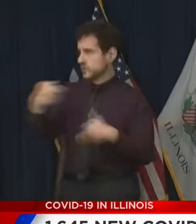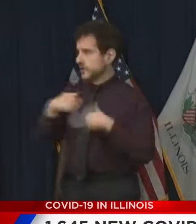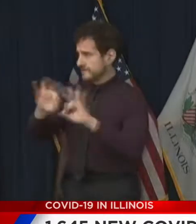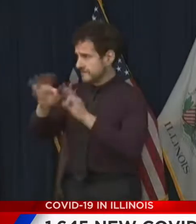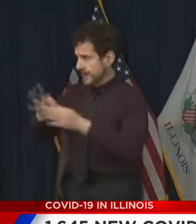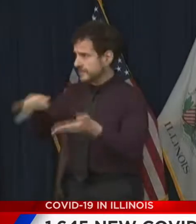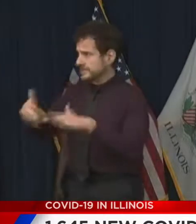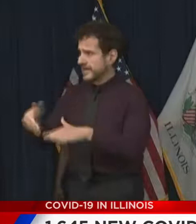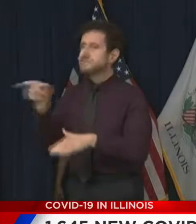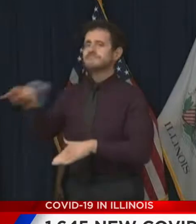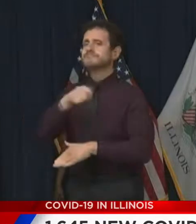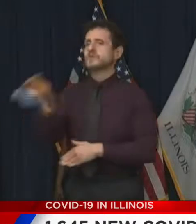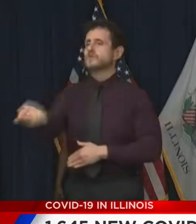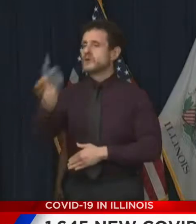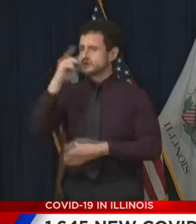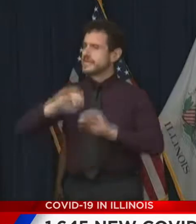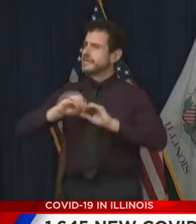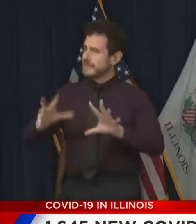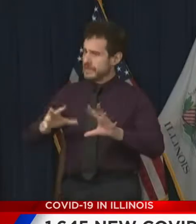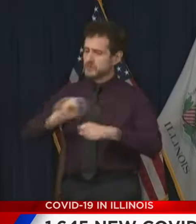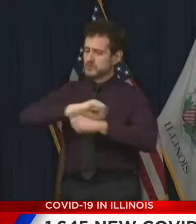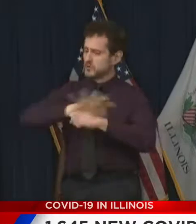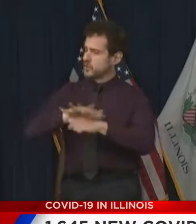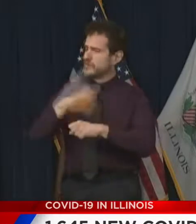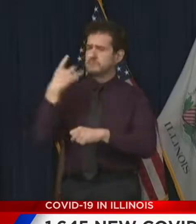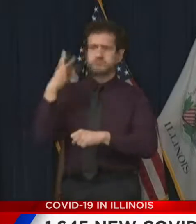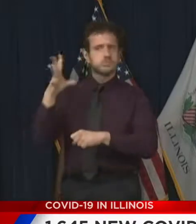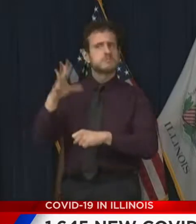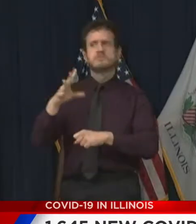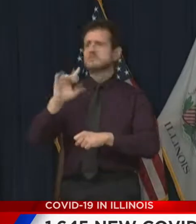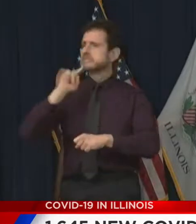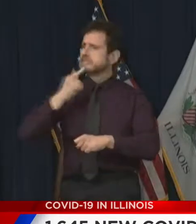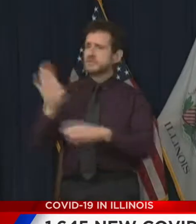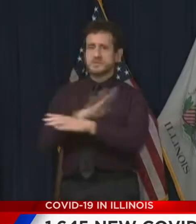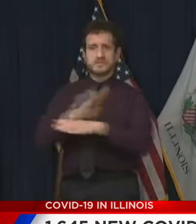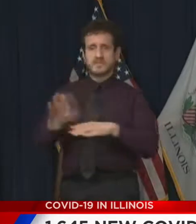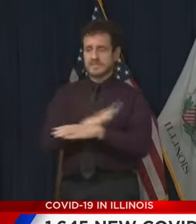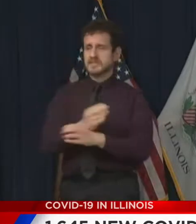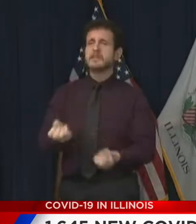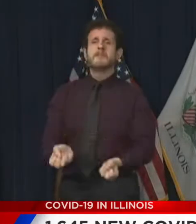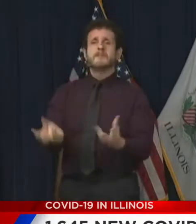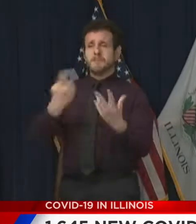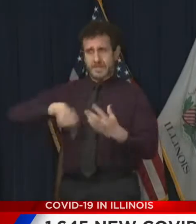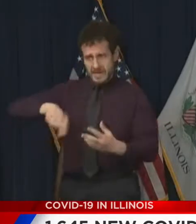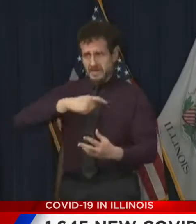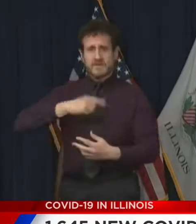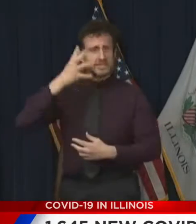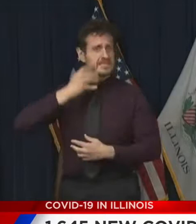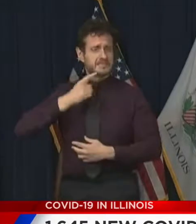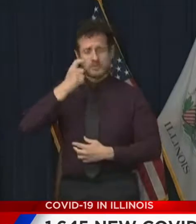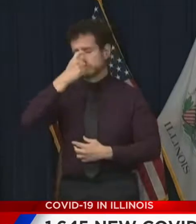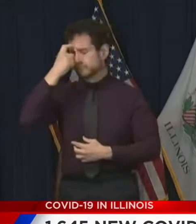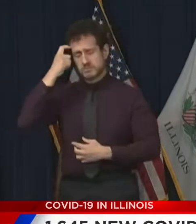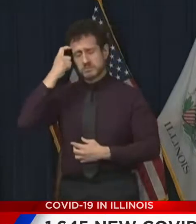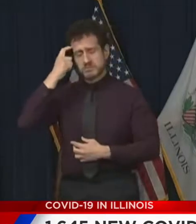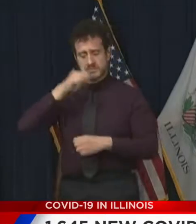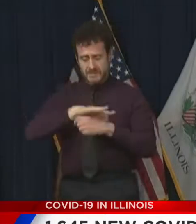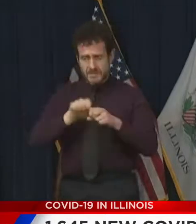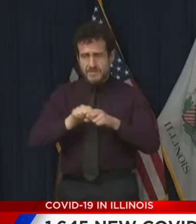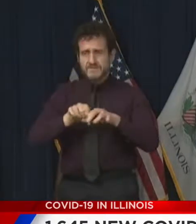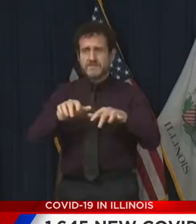like. We as individuals and as communities have been traumatized to varying degrees by this virus and ensuing pandemic.